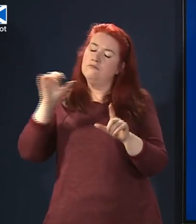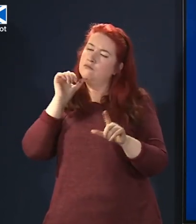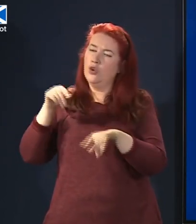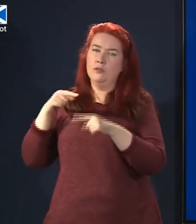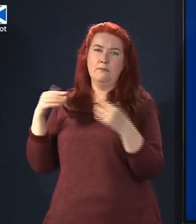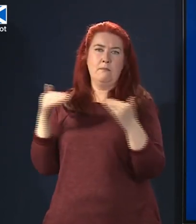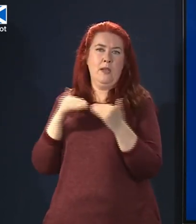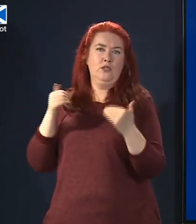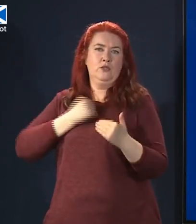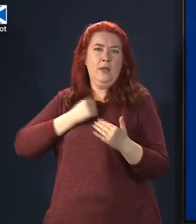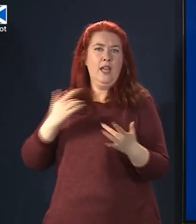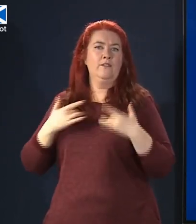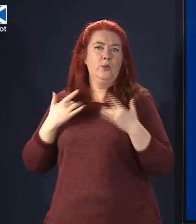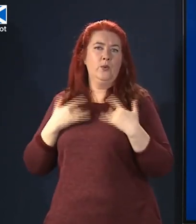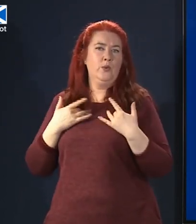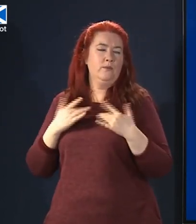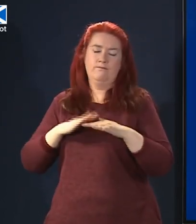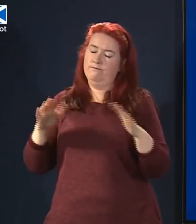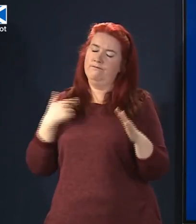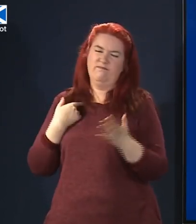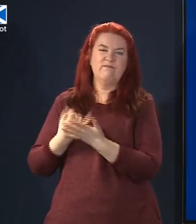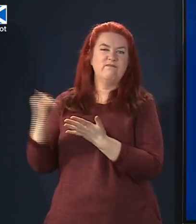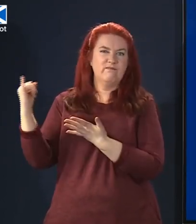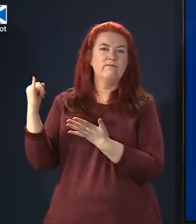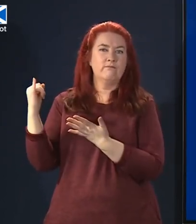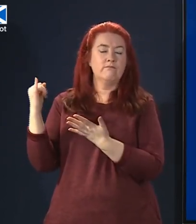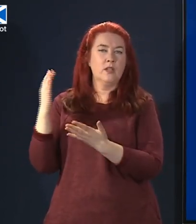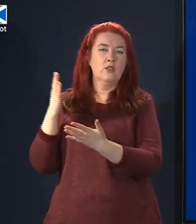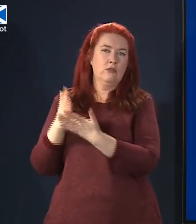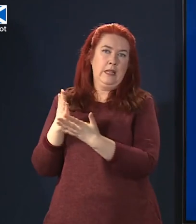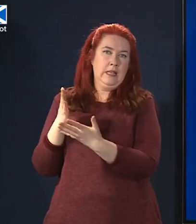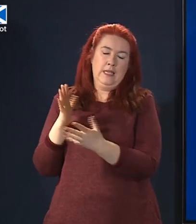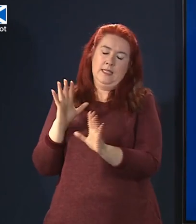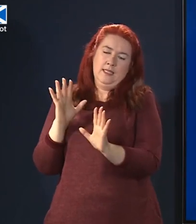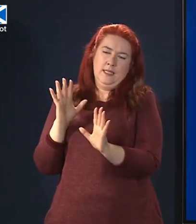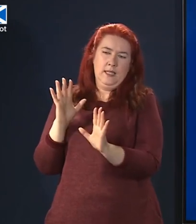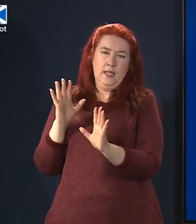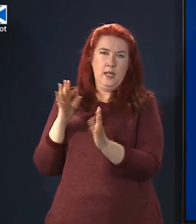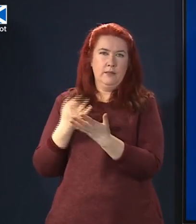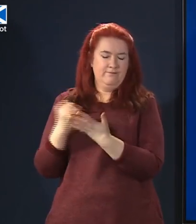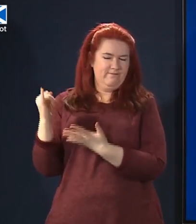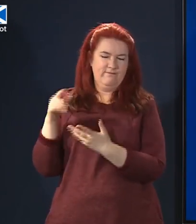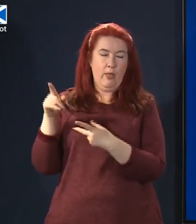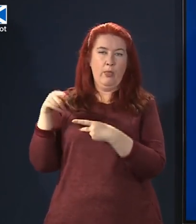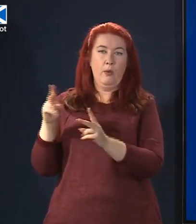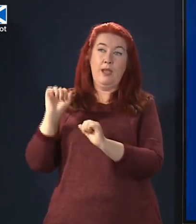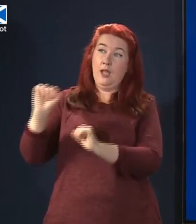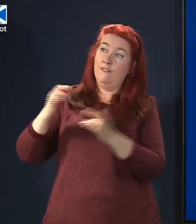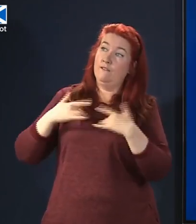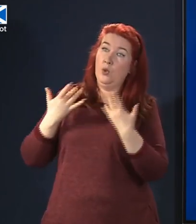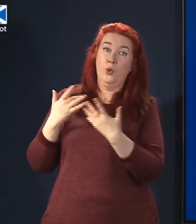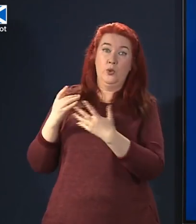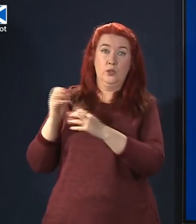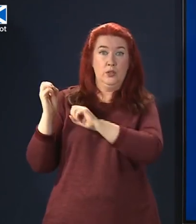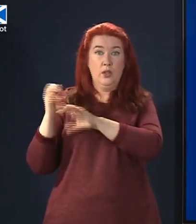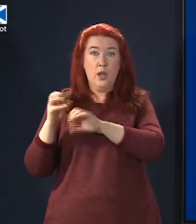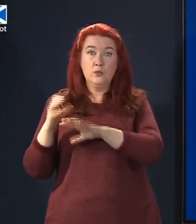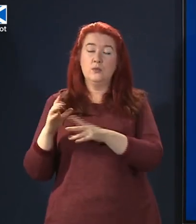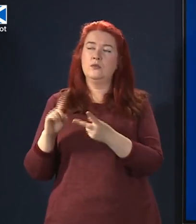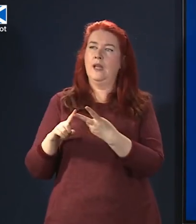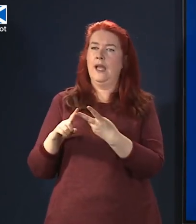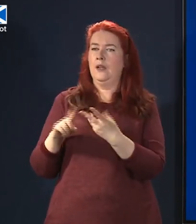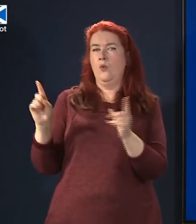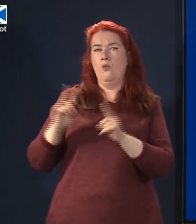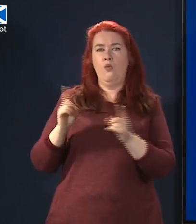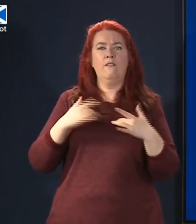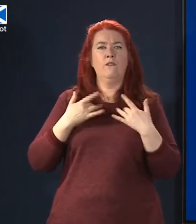views and I would condemn the way in which those views were expressed and the views that were